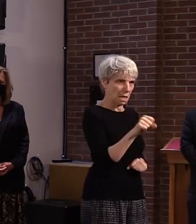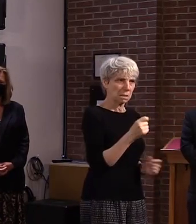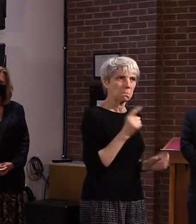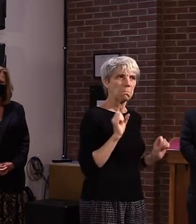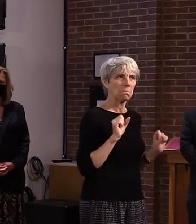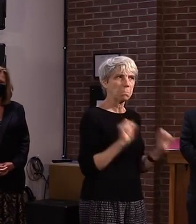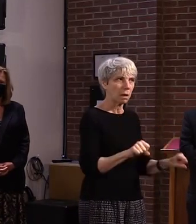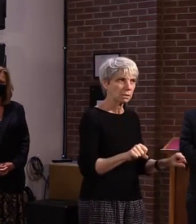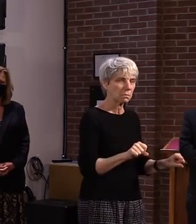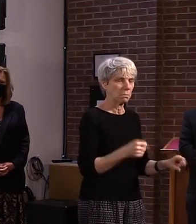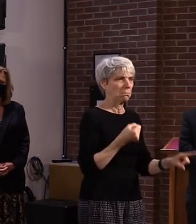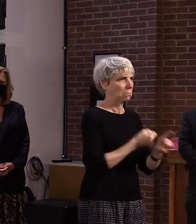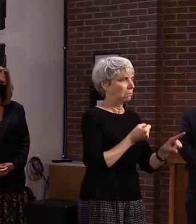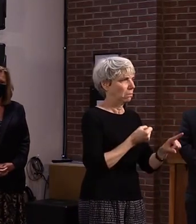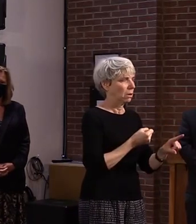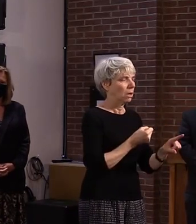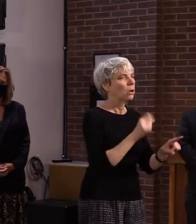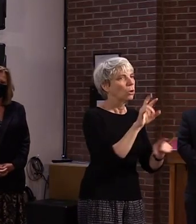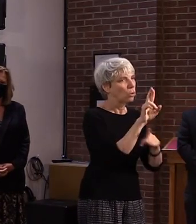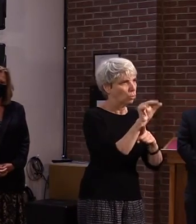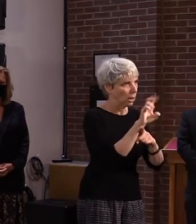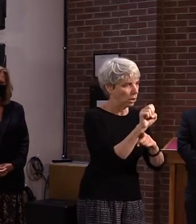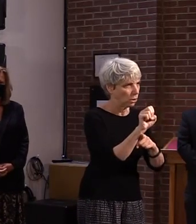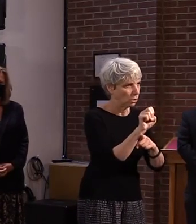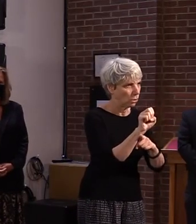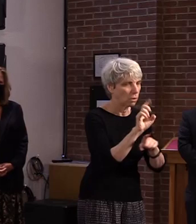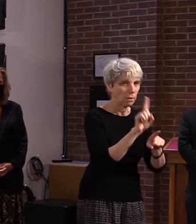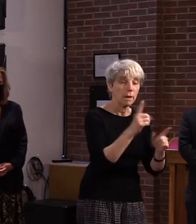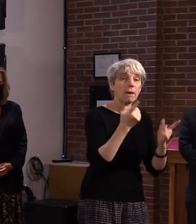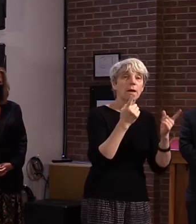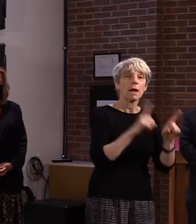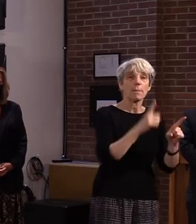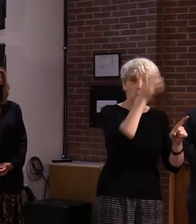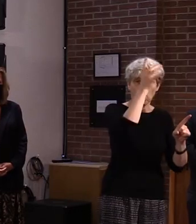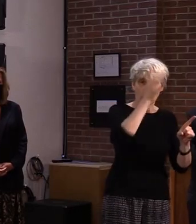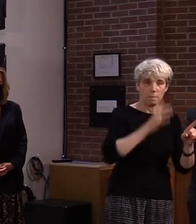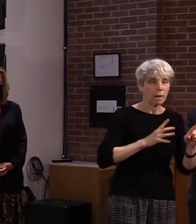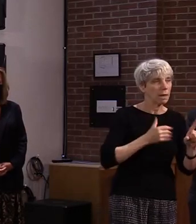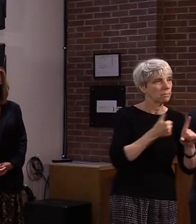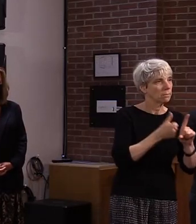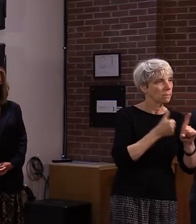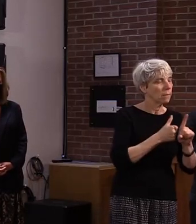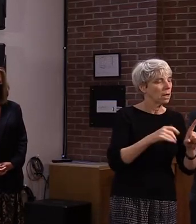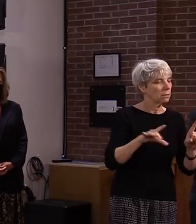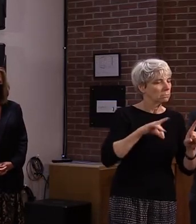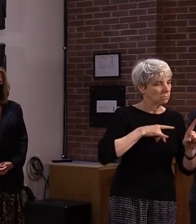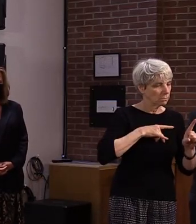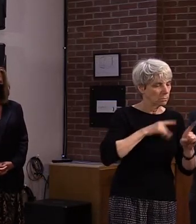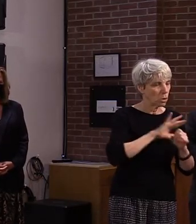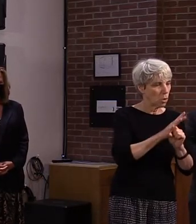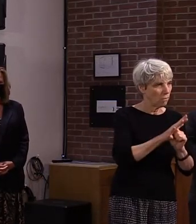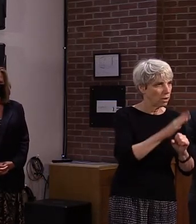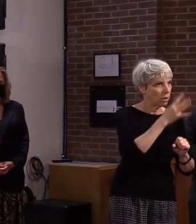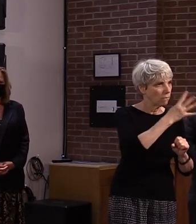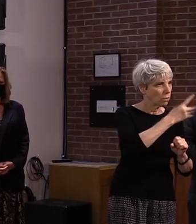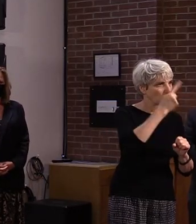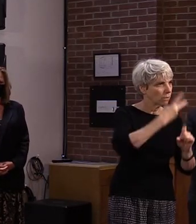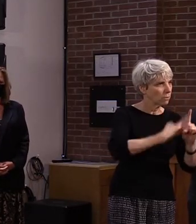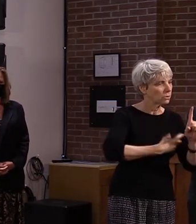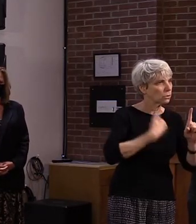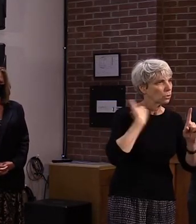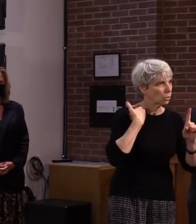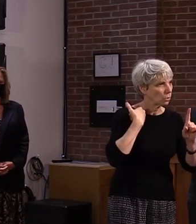The way this was established was that a man had a mild COVID-19 illness four and a half months ago,